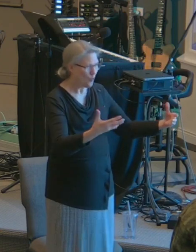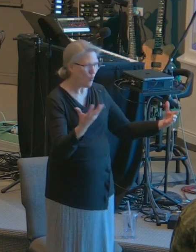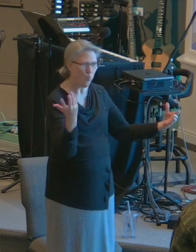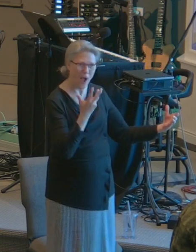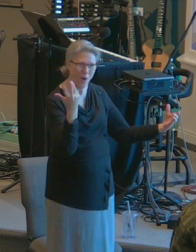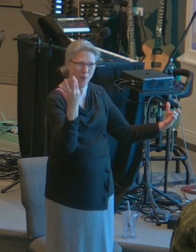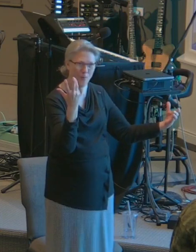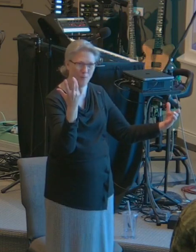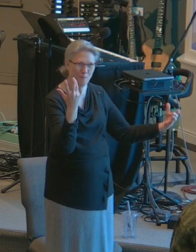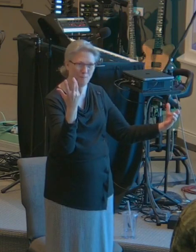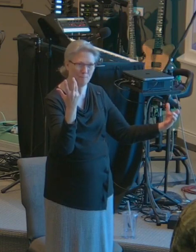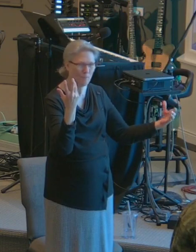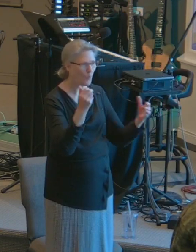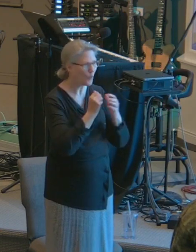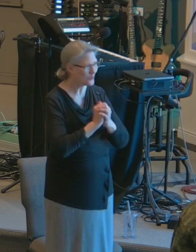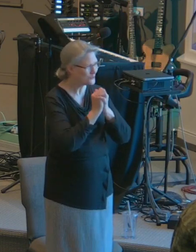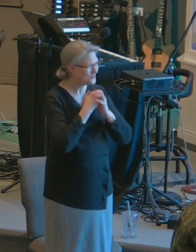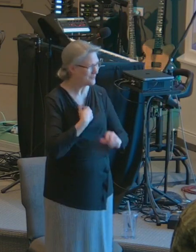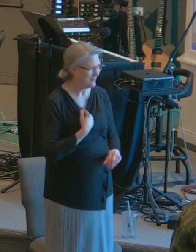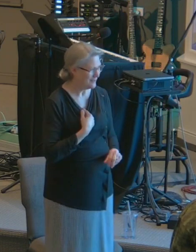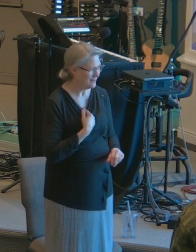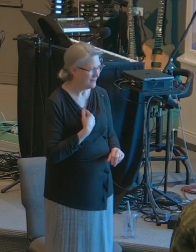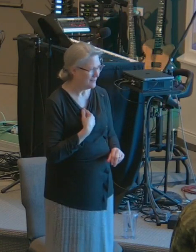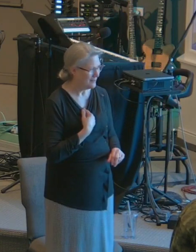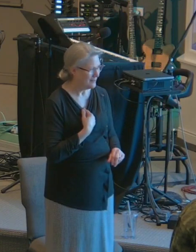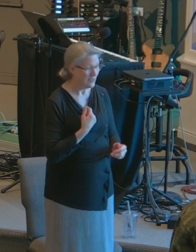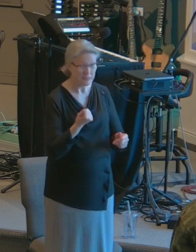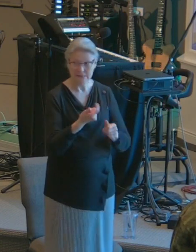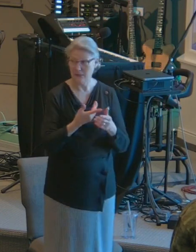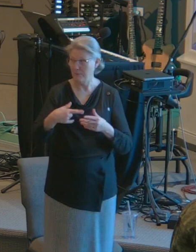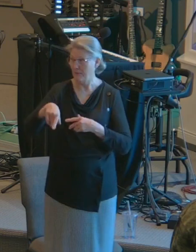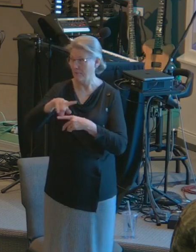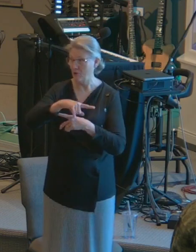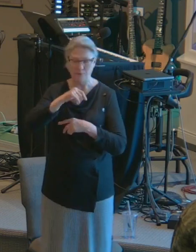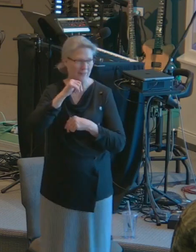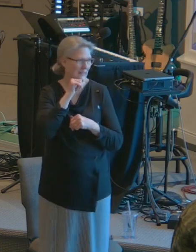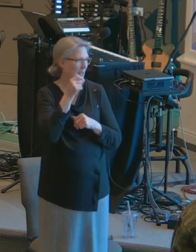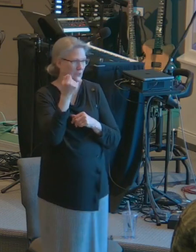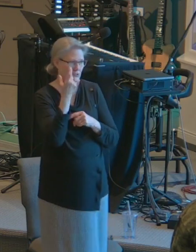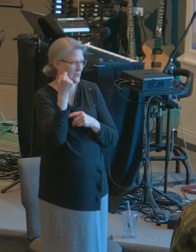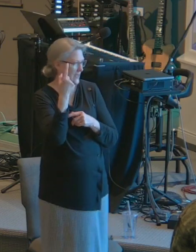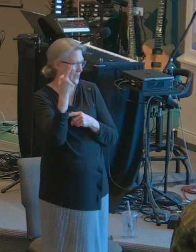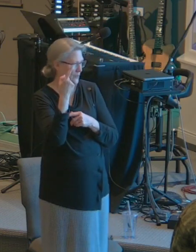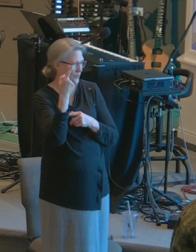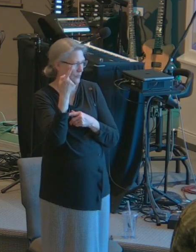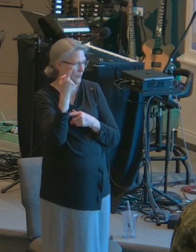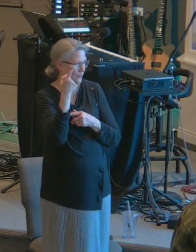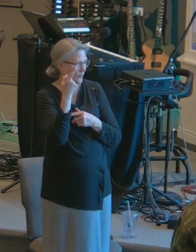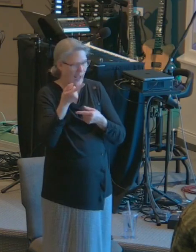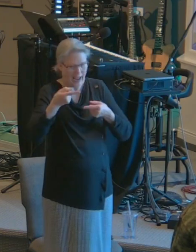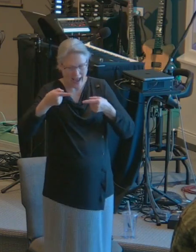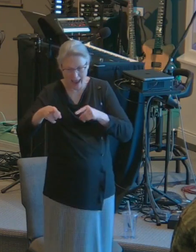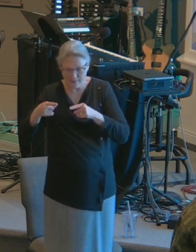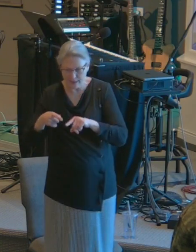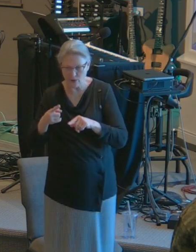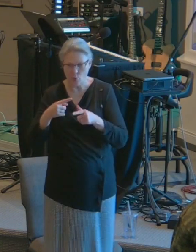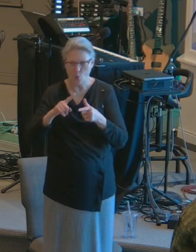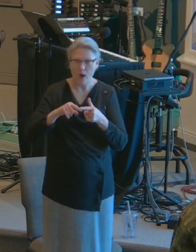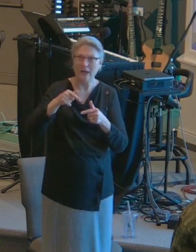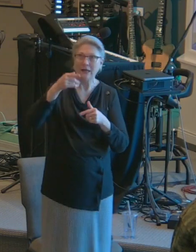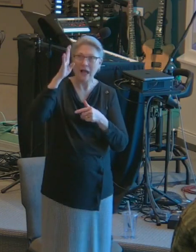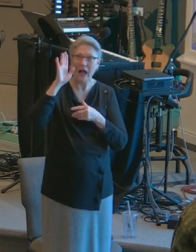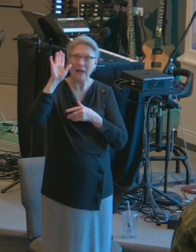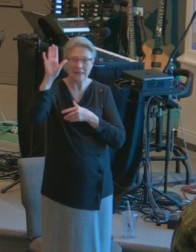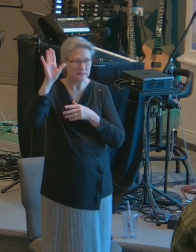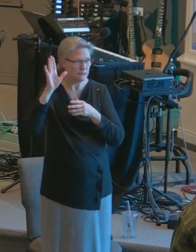understand what is happening when people meet together. But let me